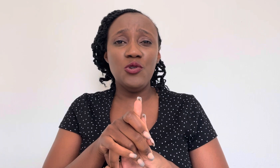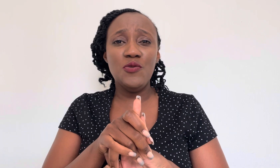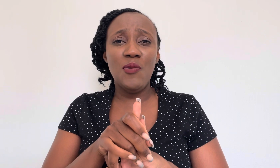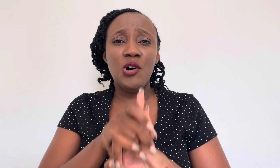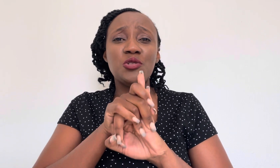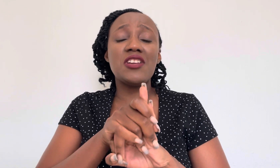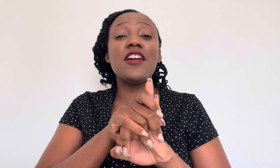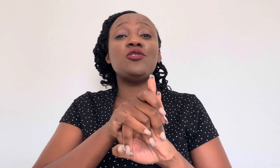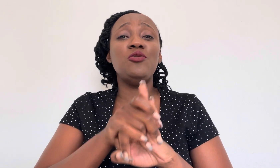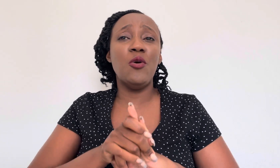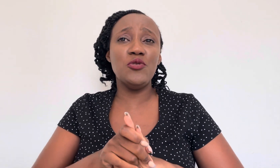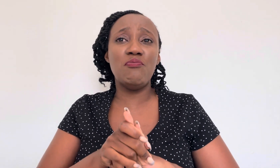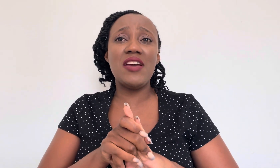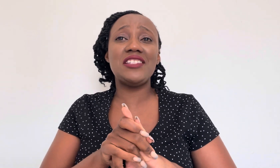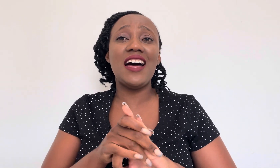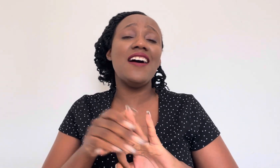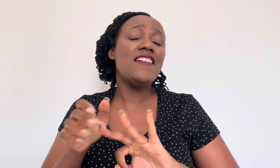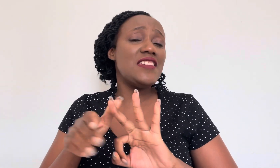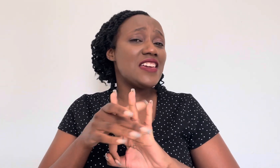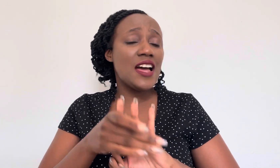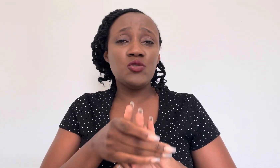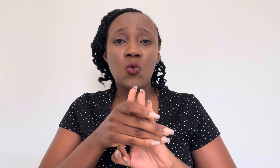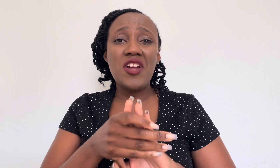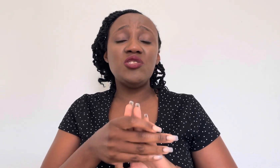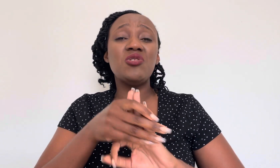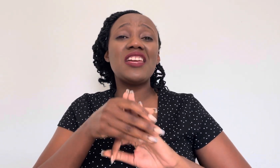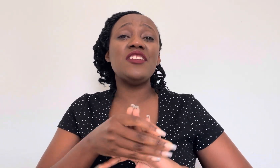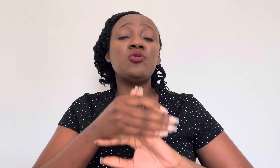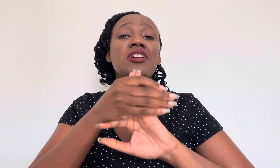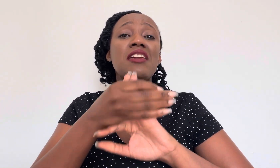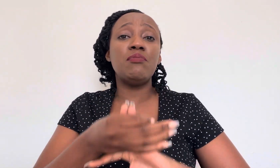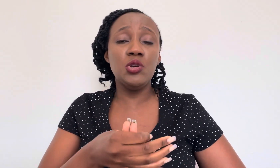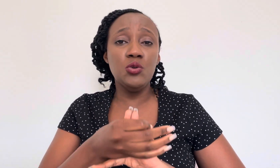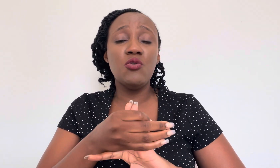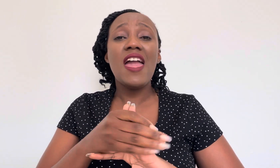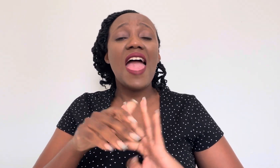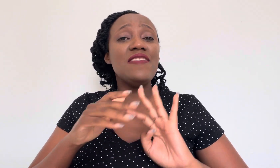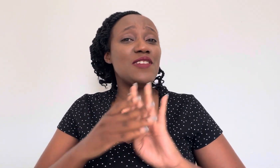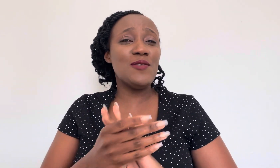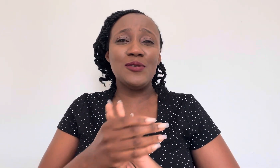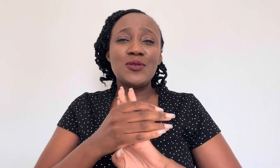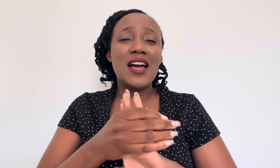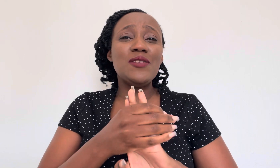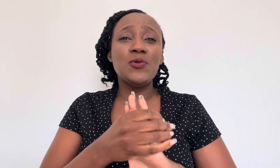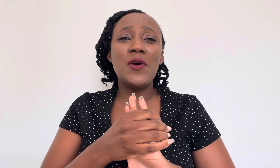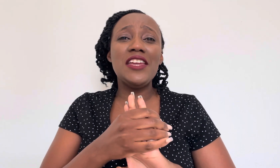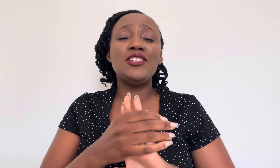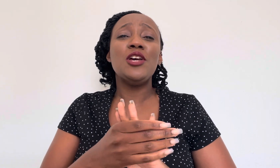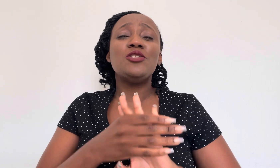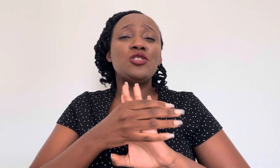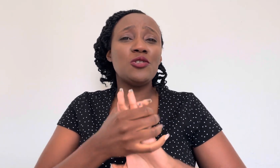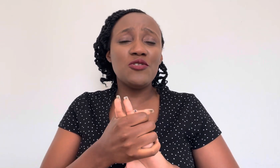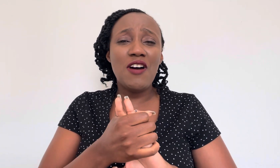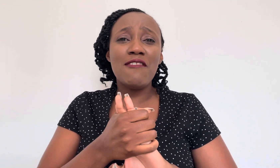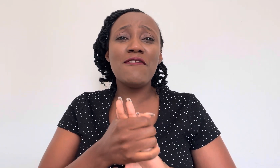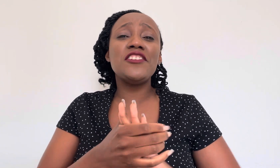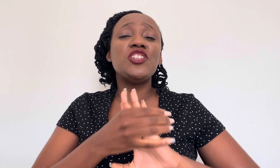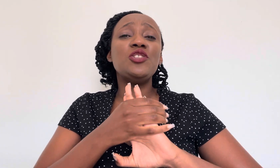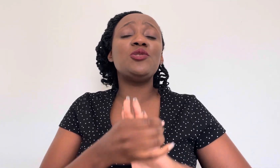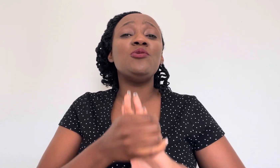you more, to get to know you better. They can't wait to get to keep you and they also can't wait to show you affection, to